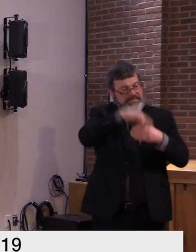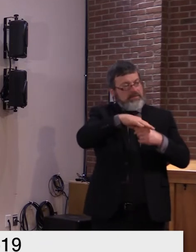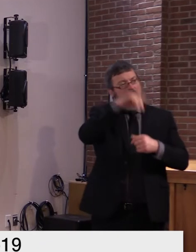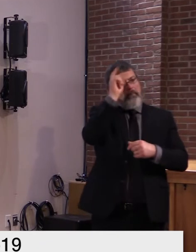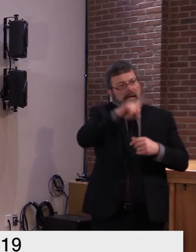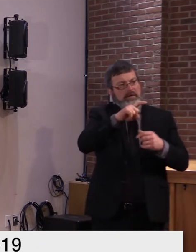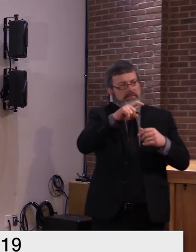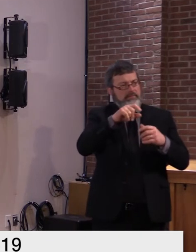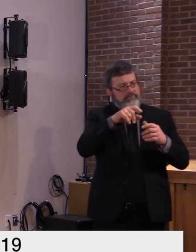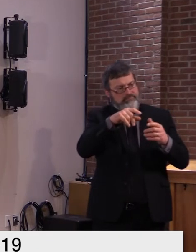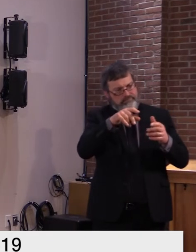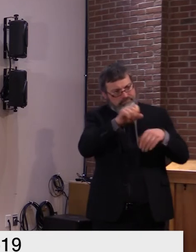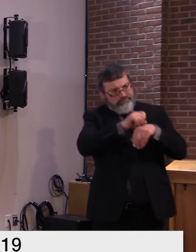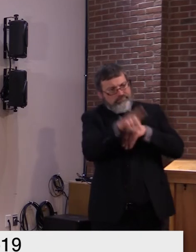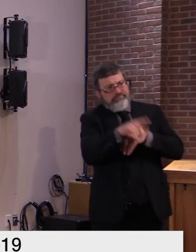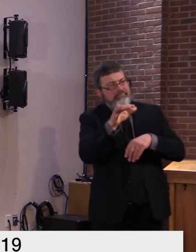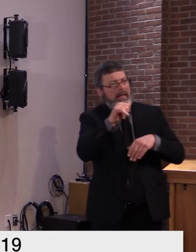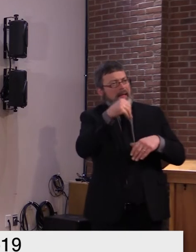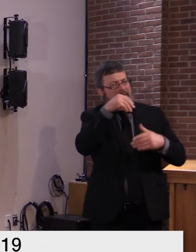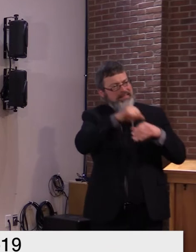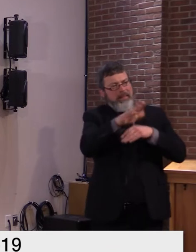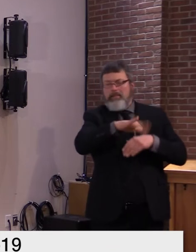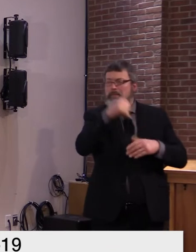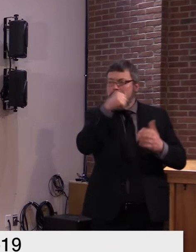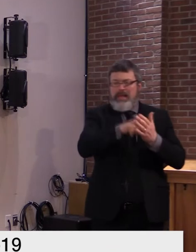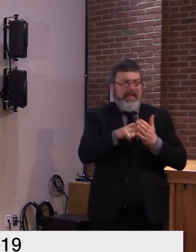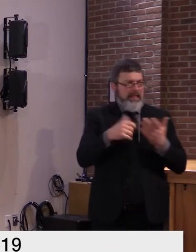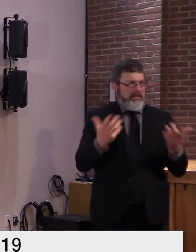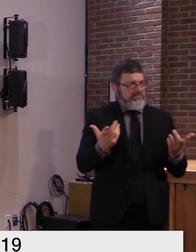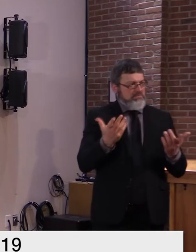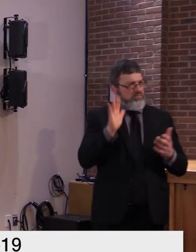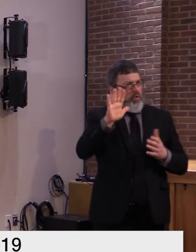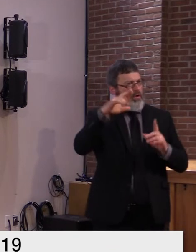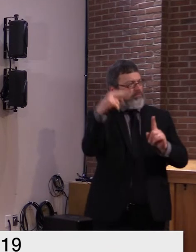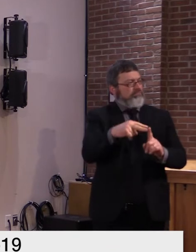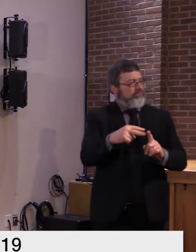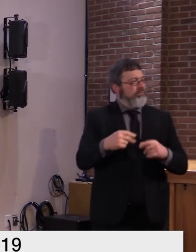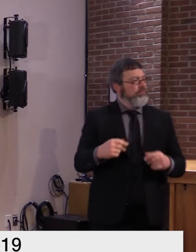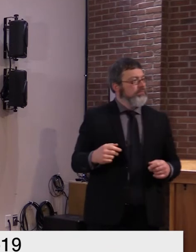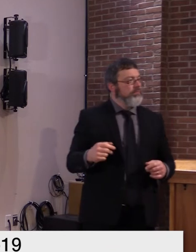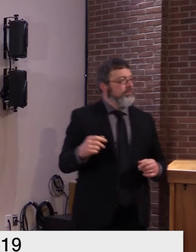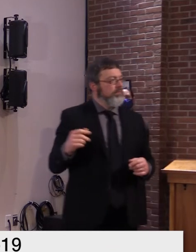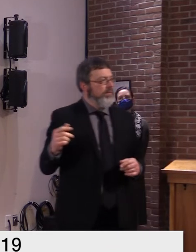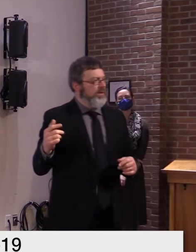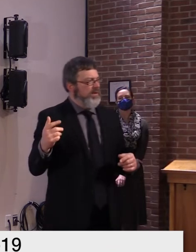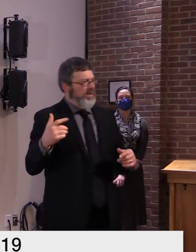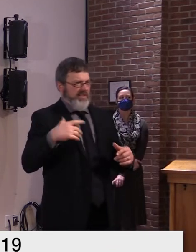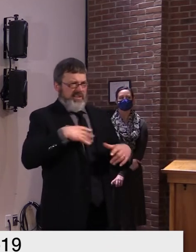to move forward with the with a mandatory balloting proposal because it worked so well in the general election